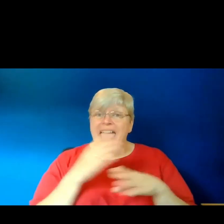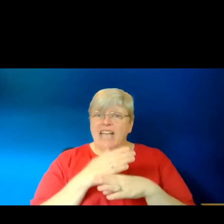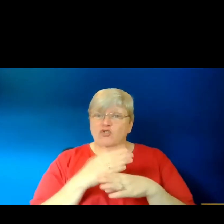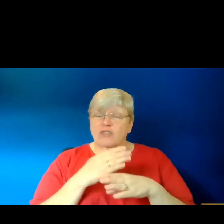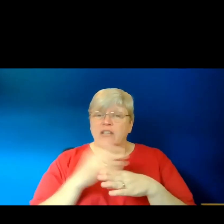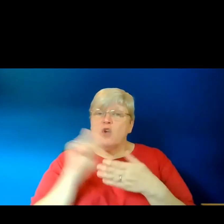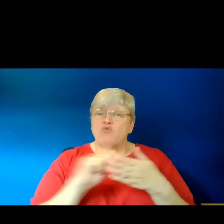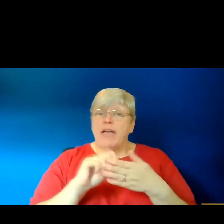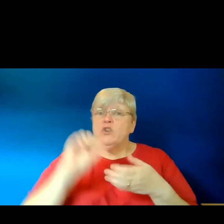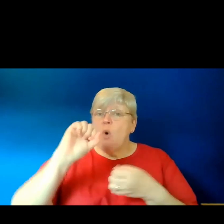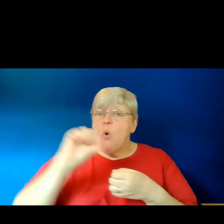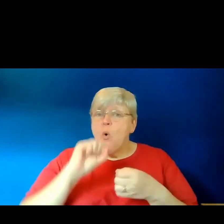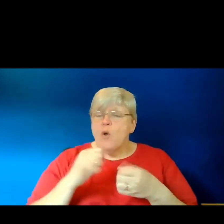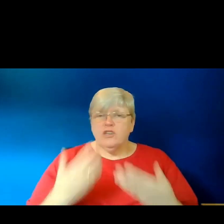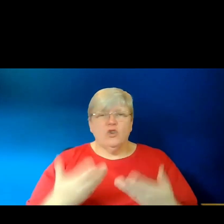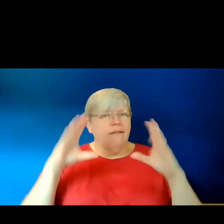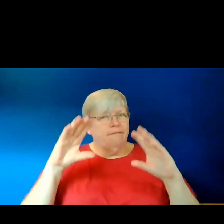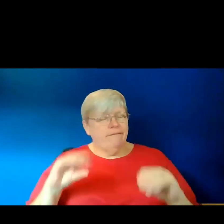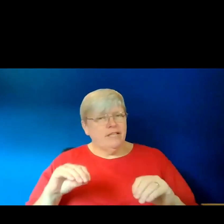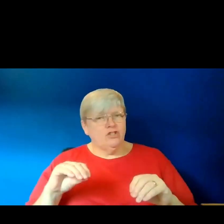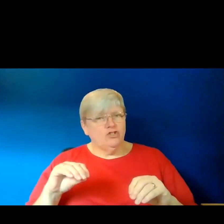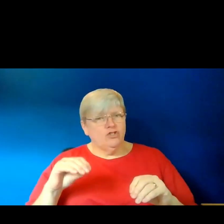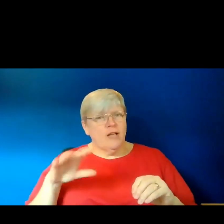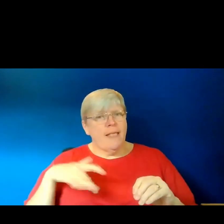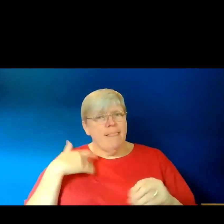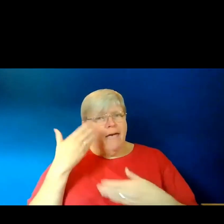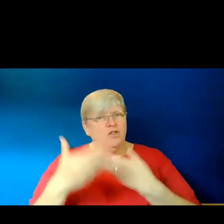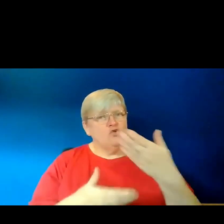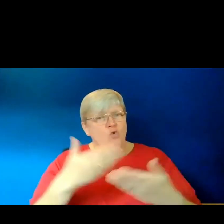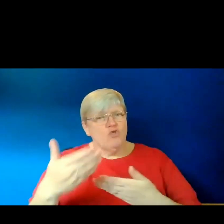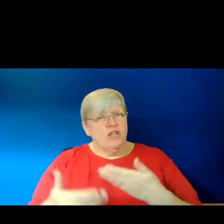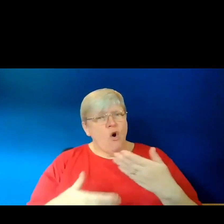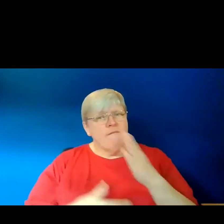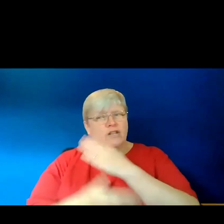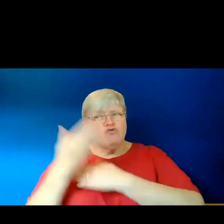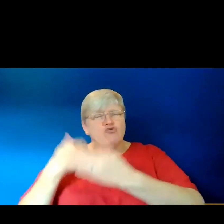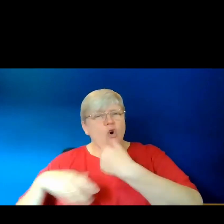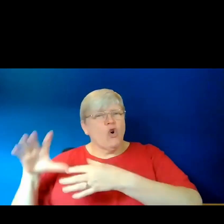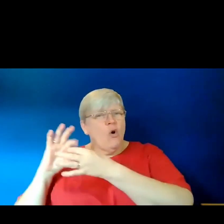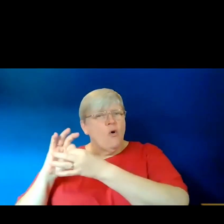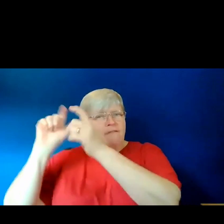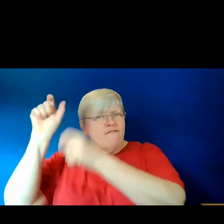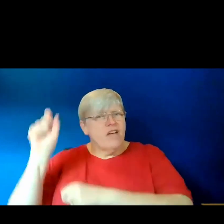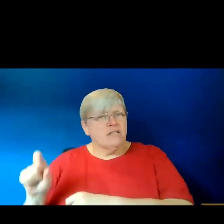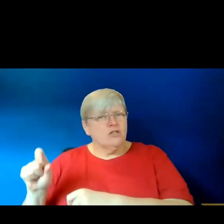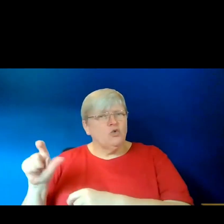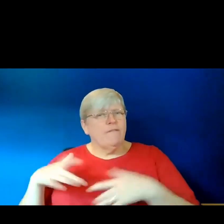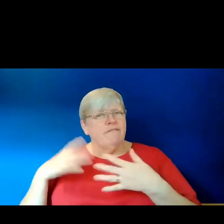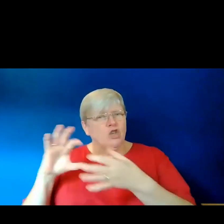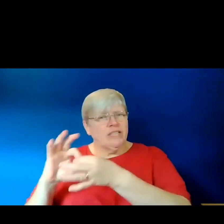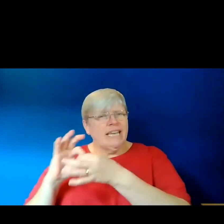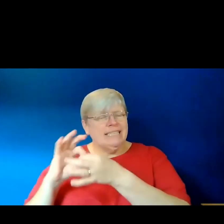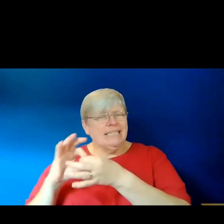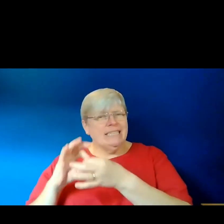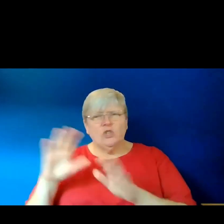own incomplete biography of a historical figure who you feel connected to. And I would say don't just use canonical